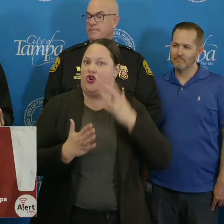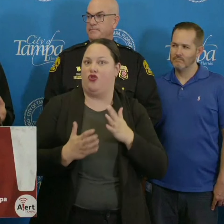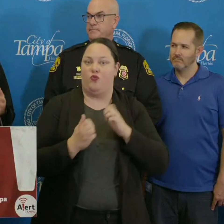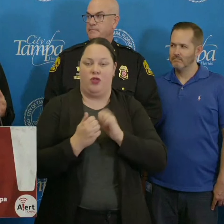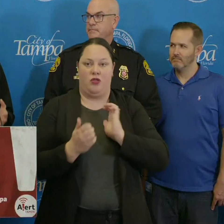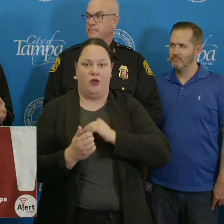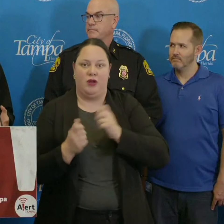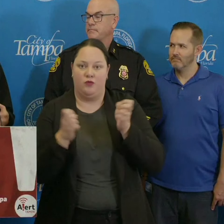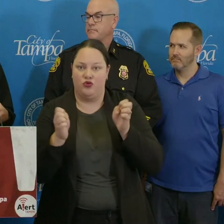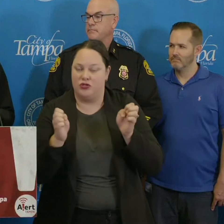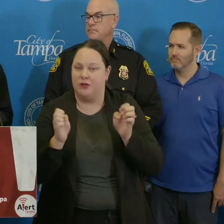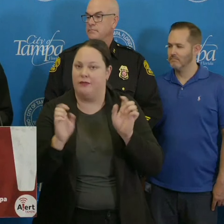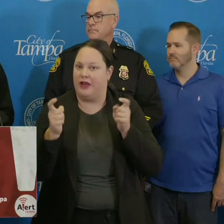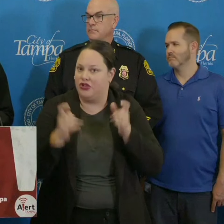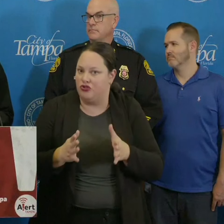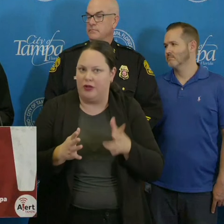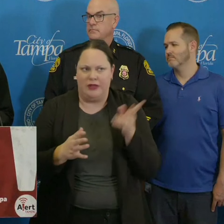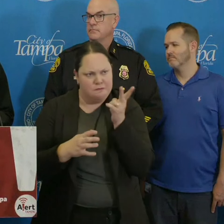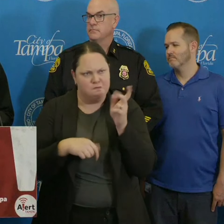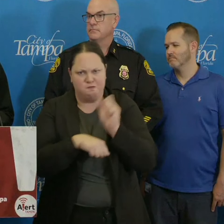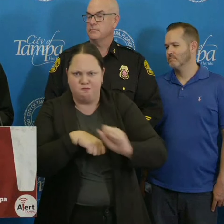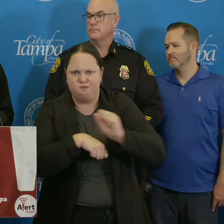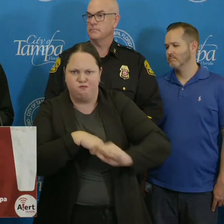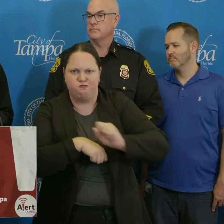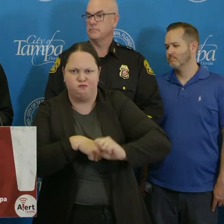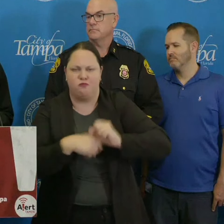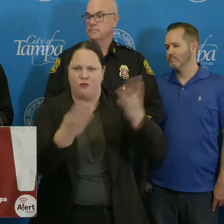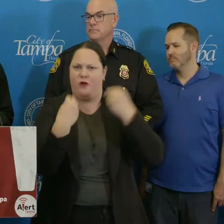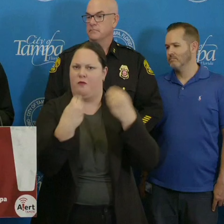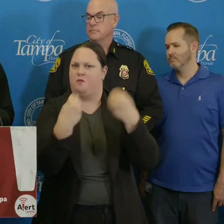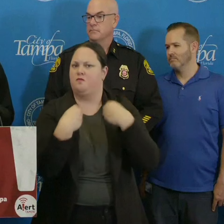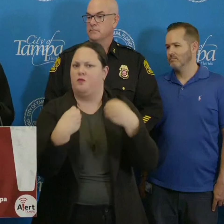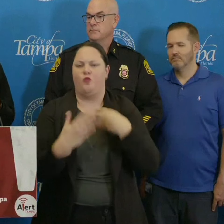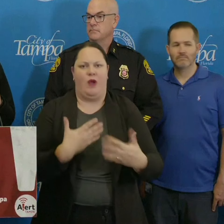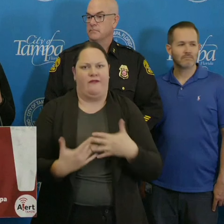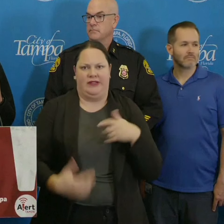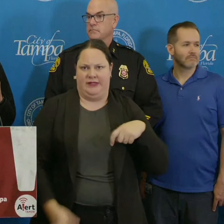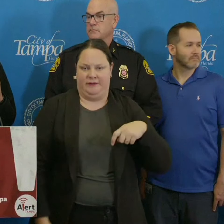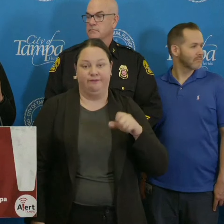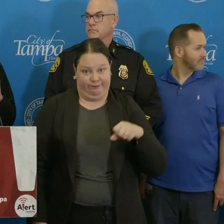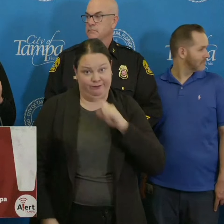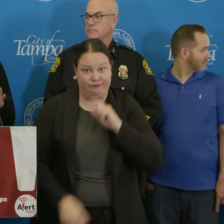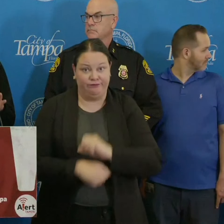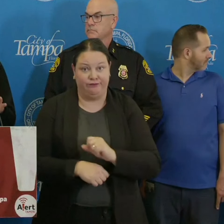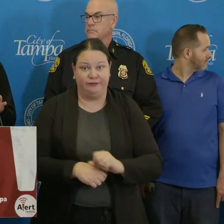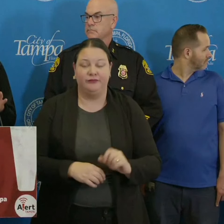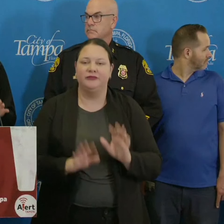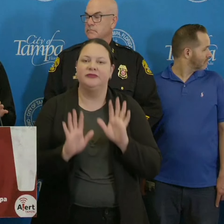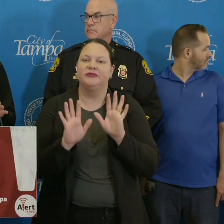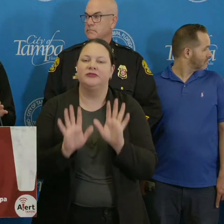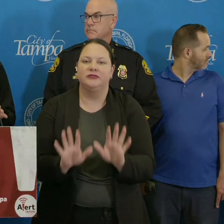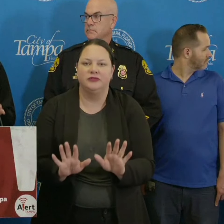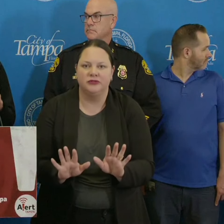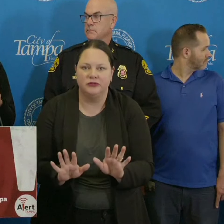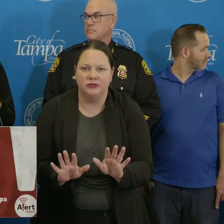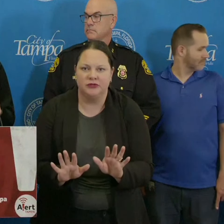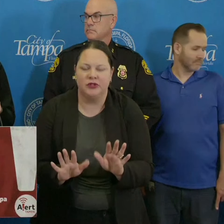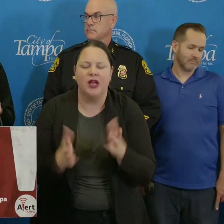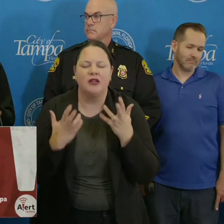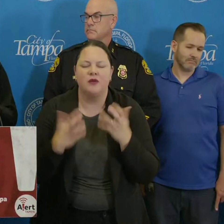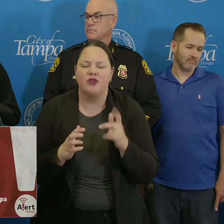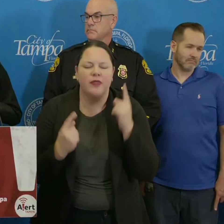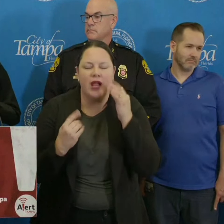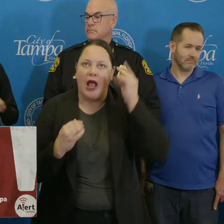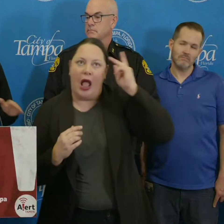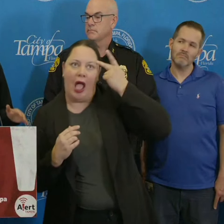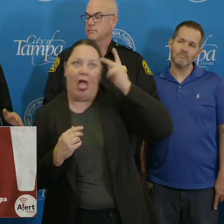Tampa's mayor saying rumors and misinformation about the federal government's response to the disaster has been a lie. Please don't get political on this. This